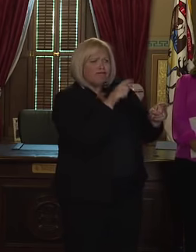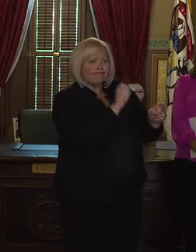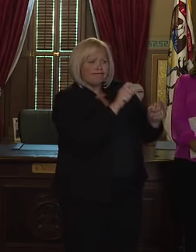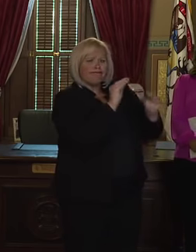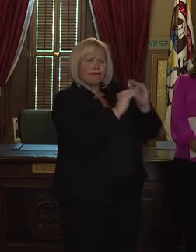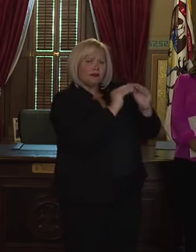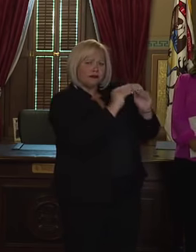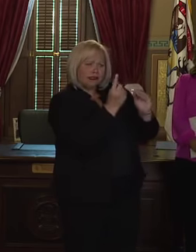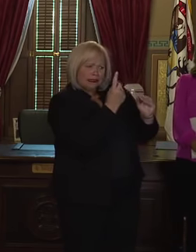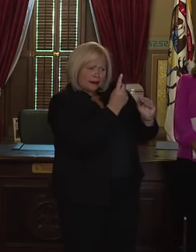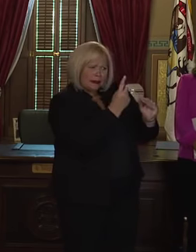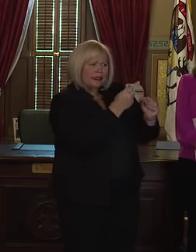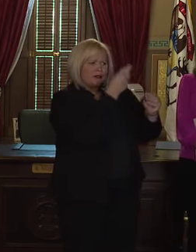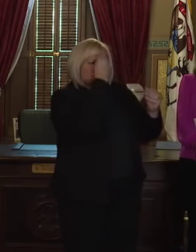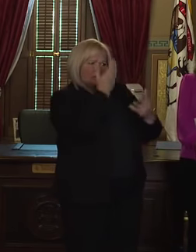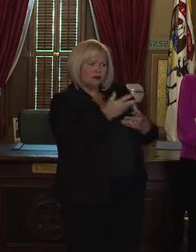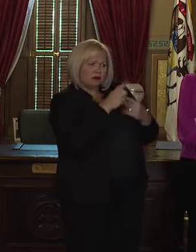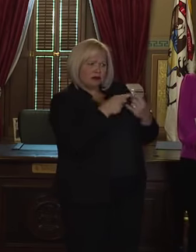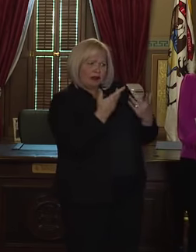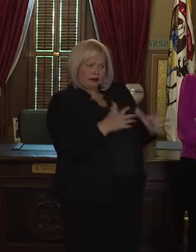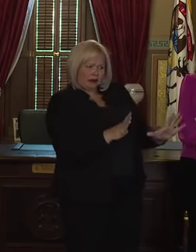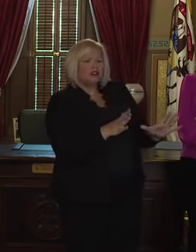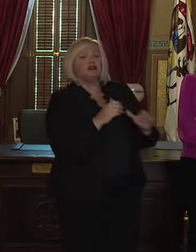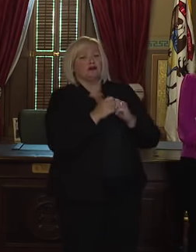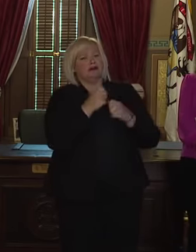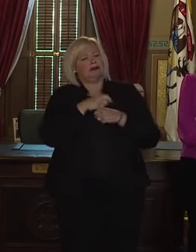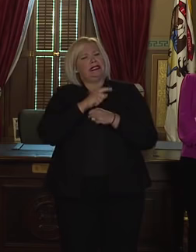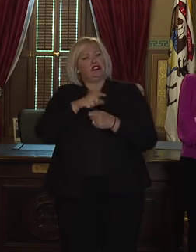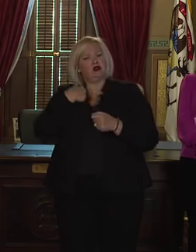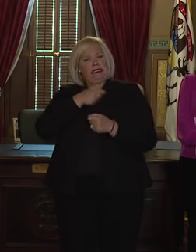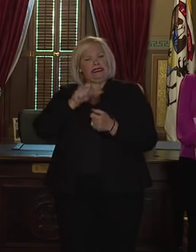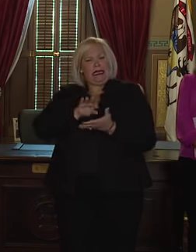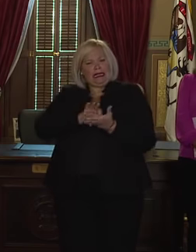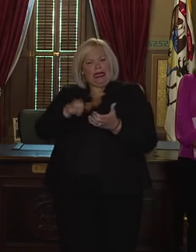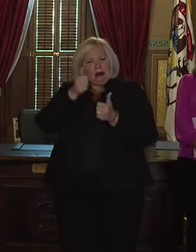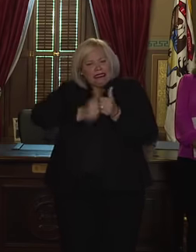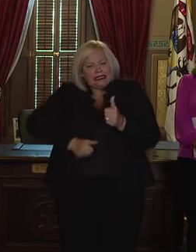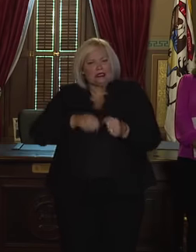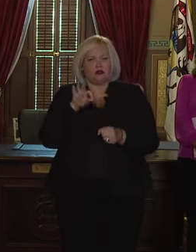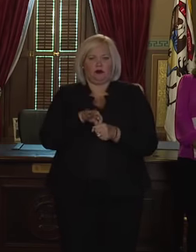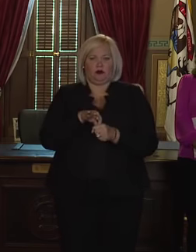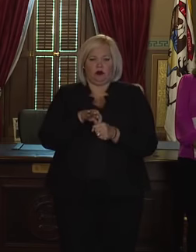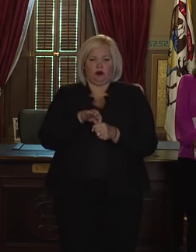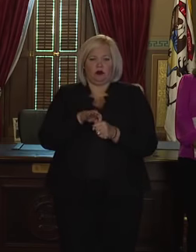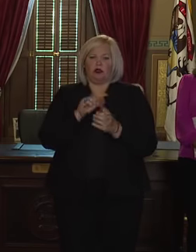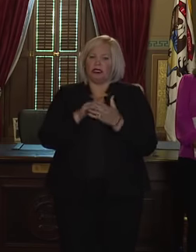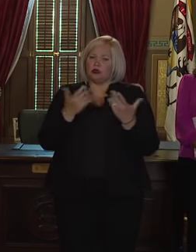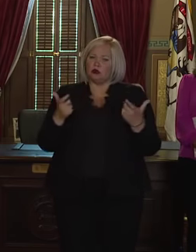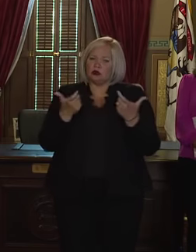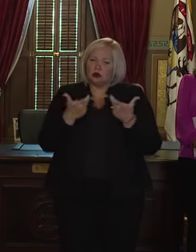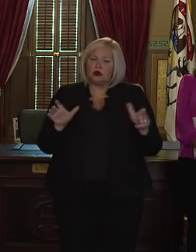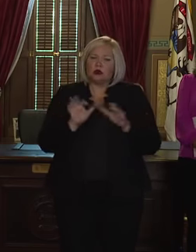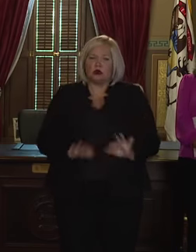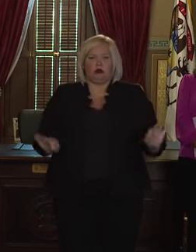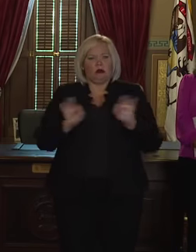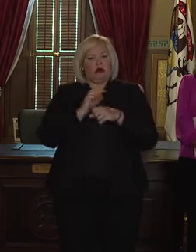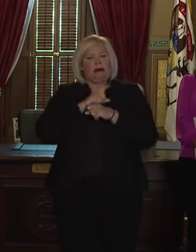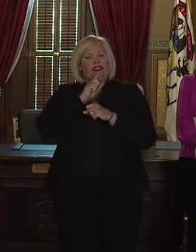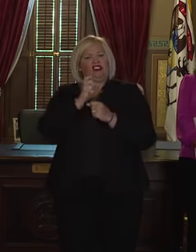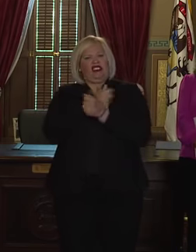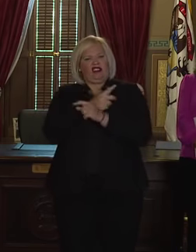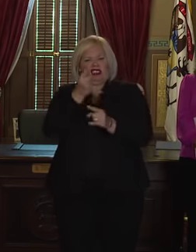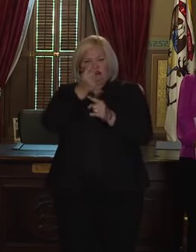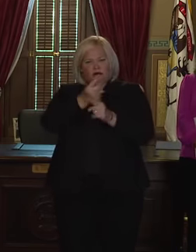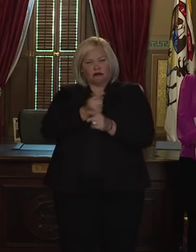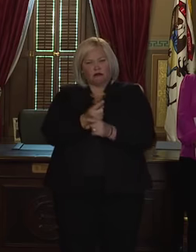to correct and identify themselves so that the ballot can be rightfully counted. This is critical to ensuring our security protocol with